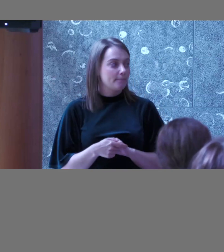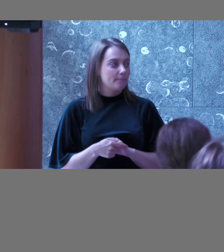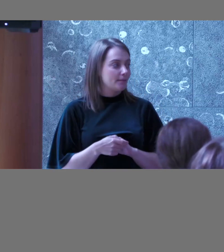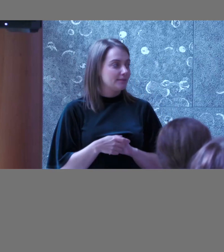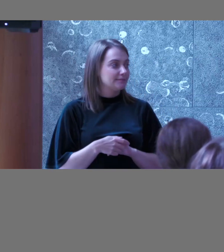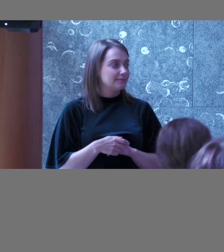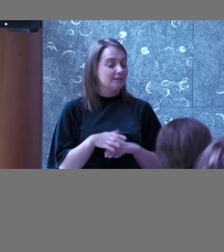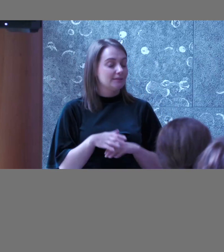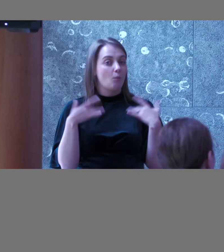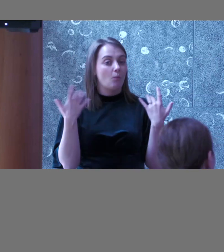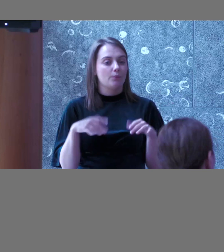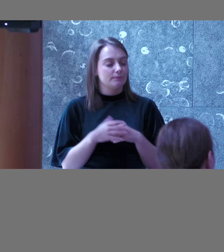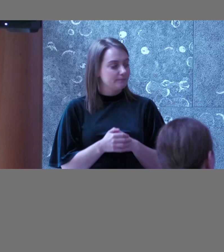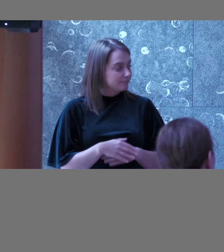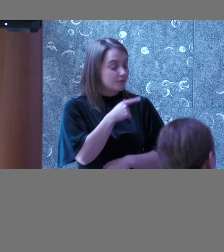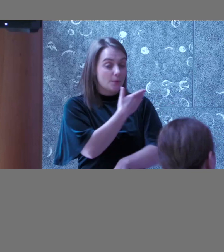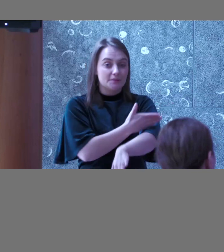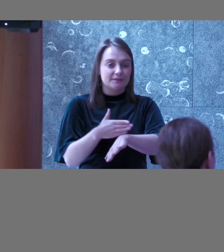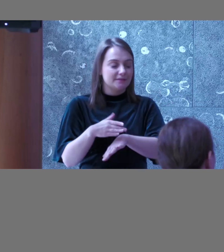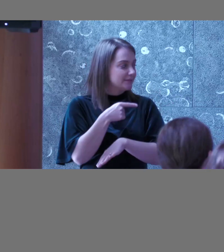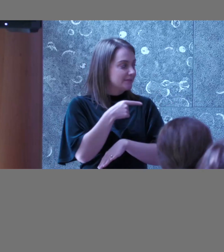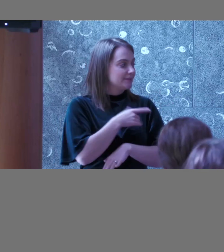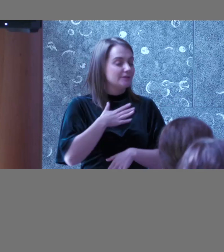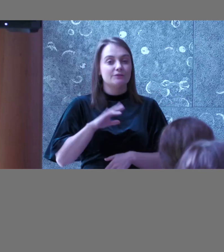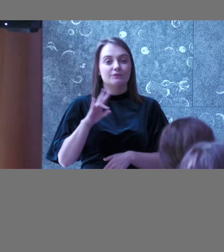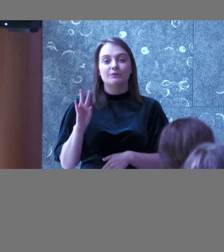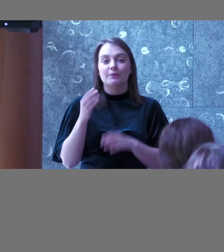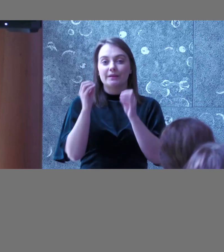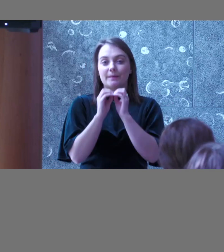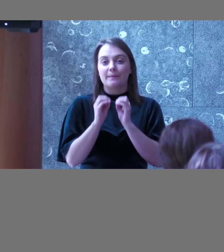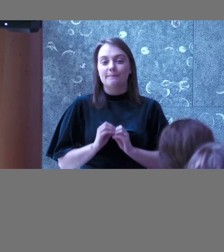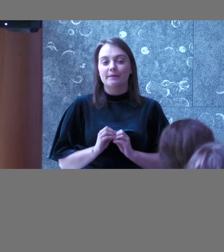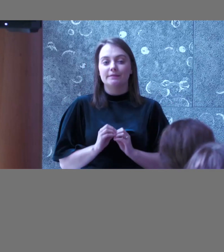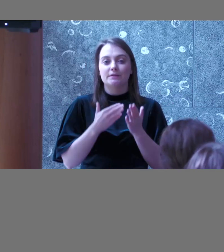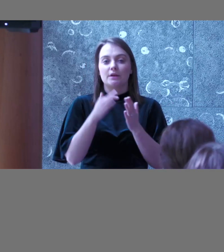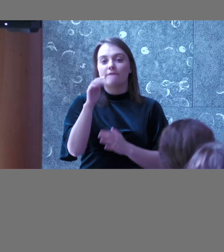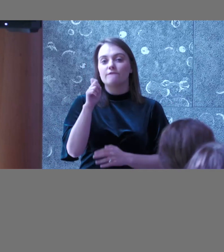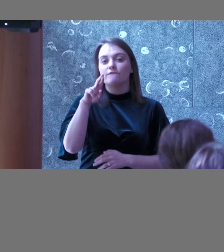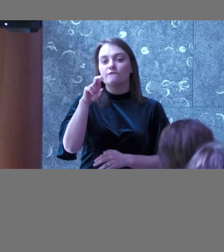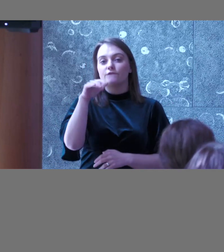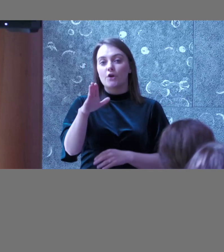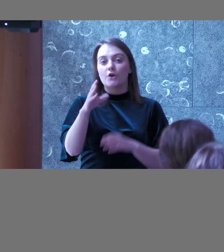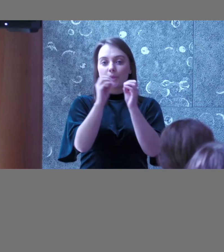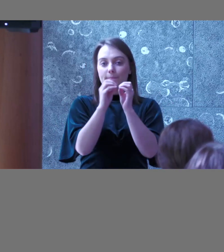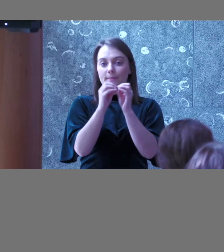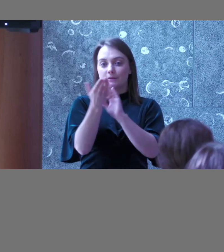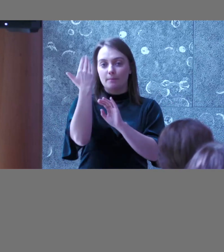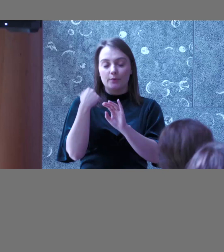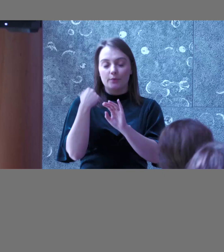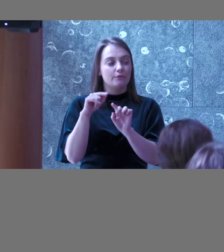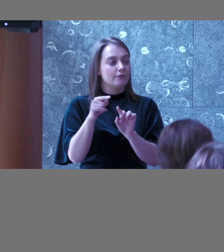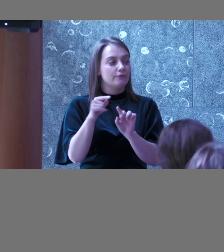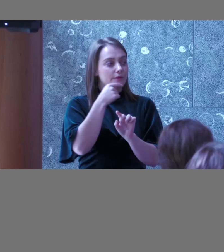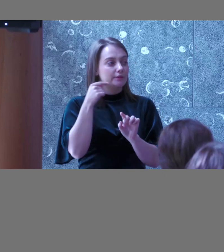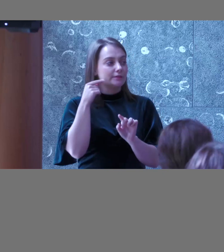I can start just to say I'm actually going to mention what Virgil in OGCAO said earlier on by